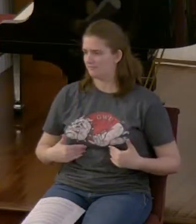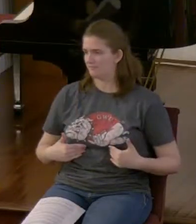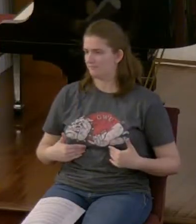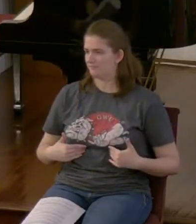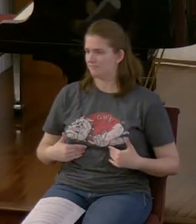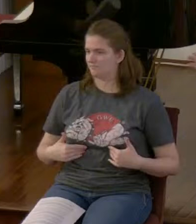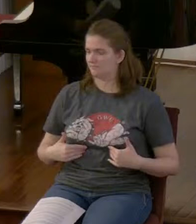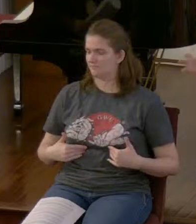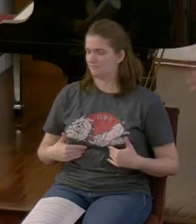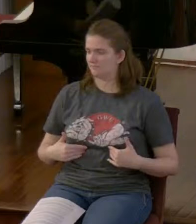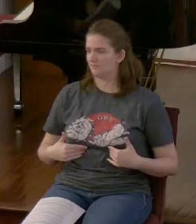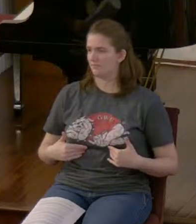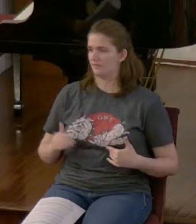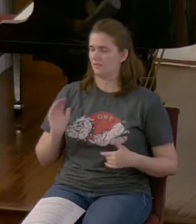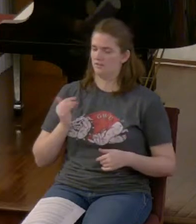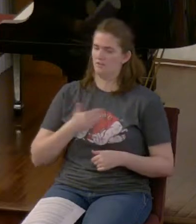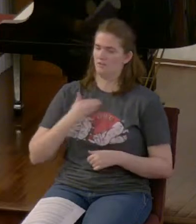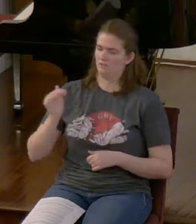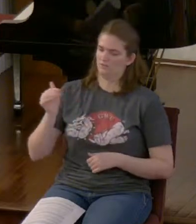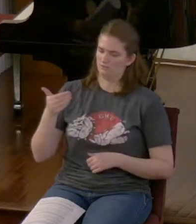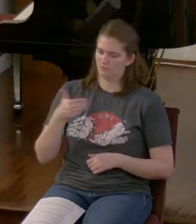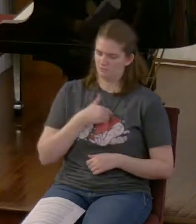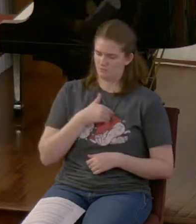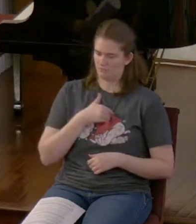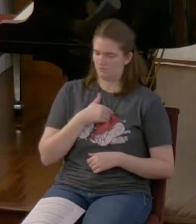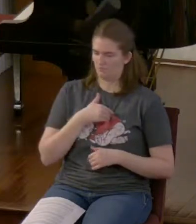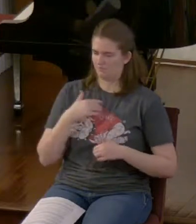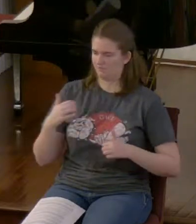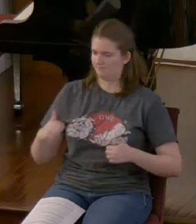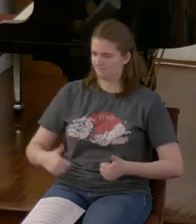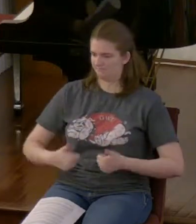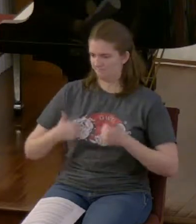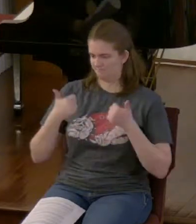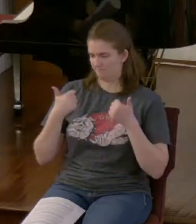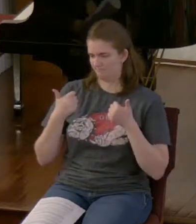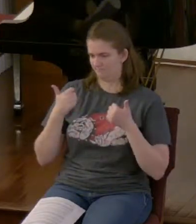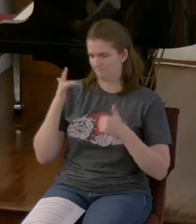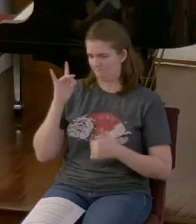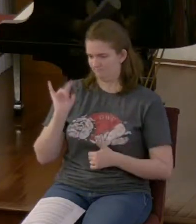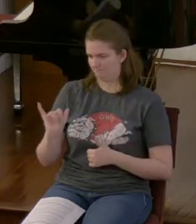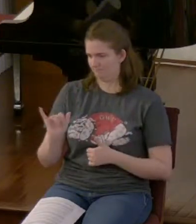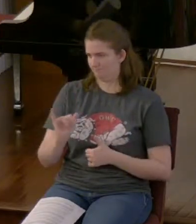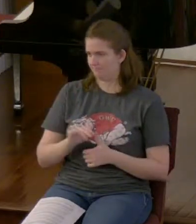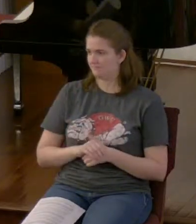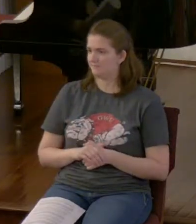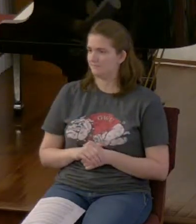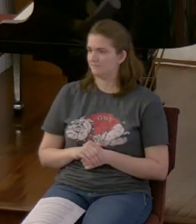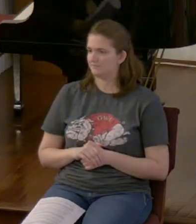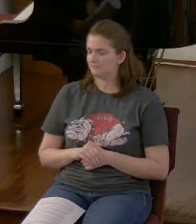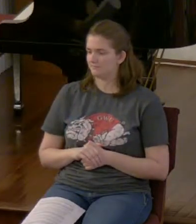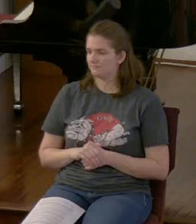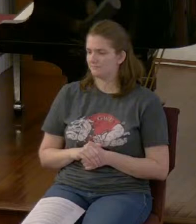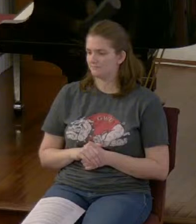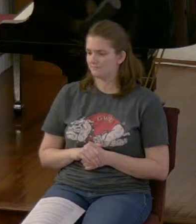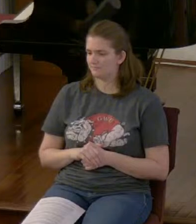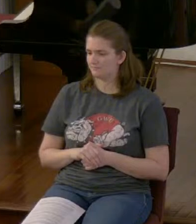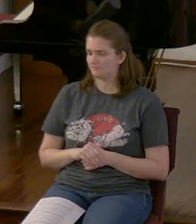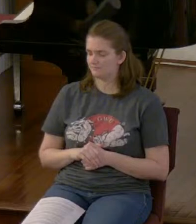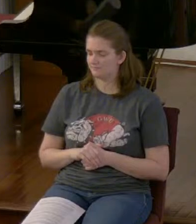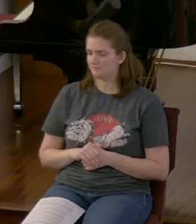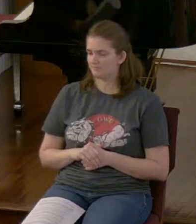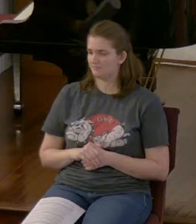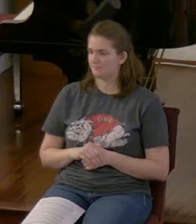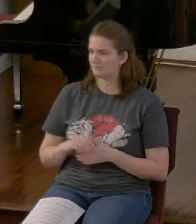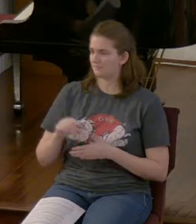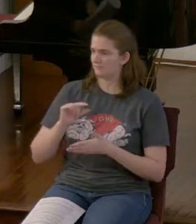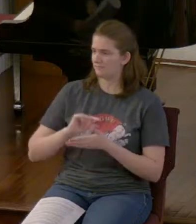But it's our soul that lives on our spirit Okay, so look here in